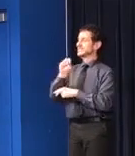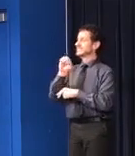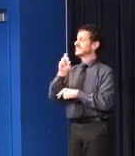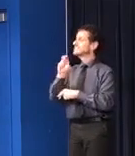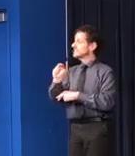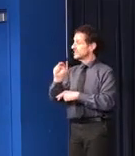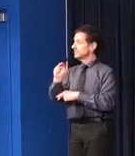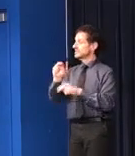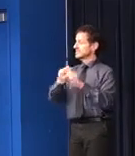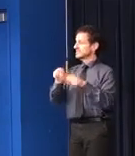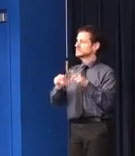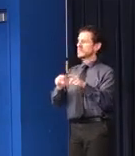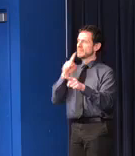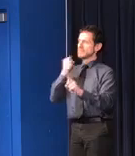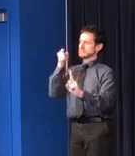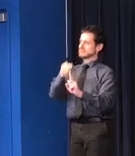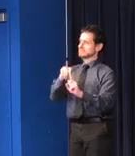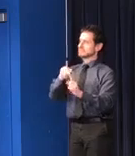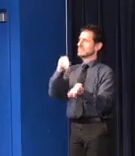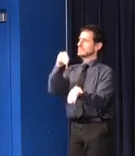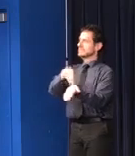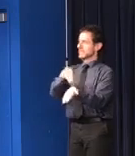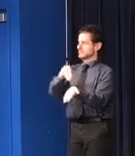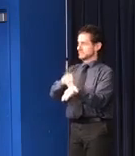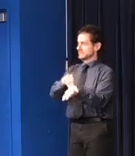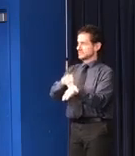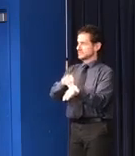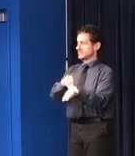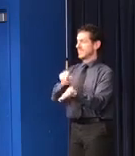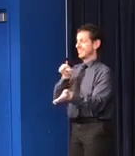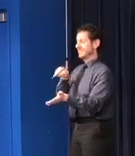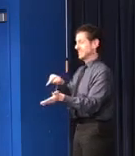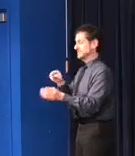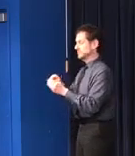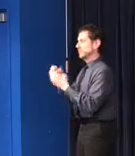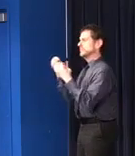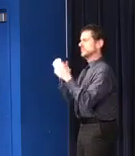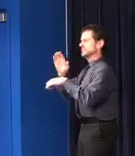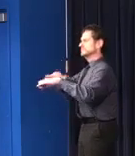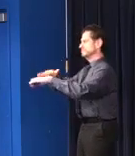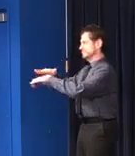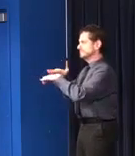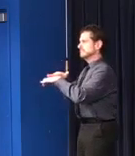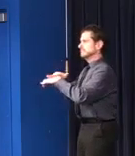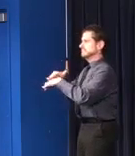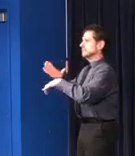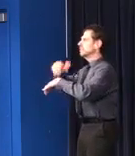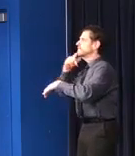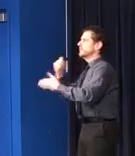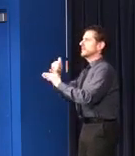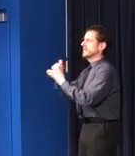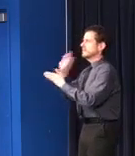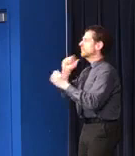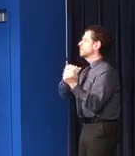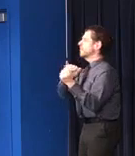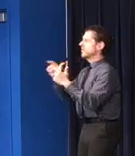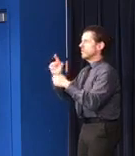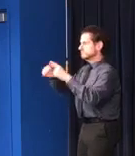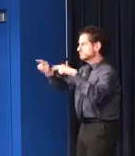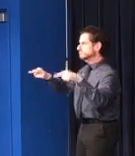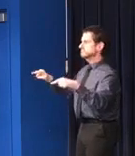only. This is for emergency alerts for all our licensed health care workers.